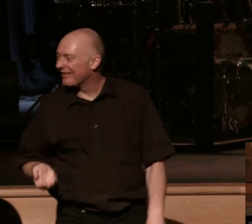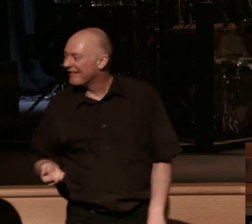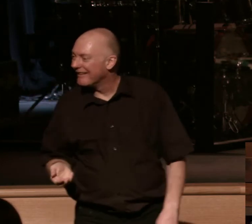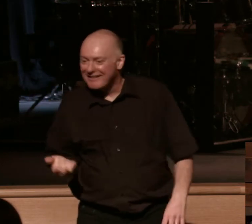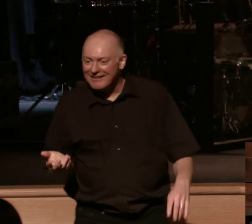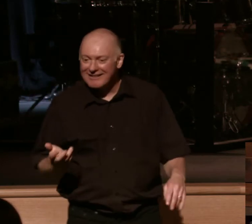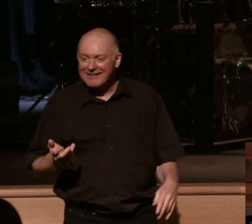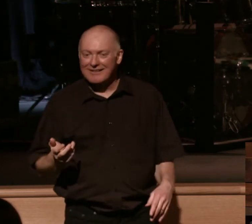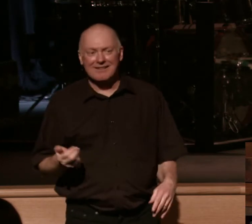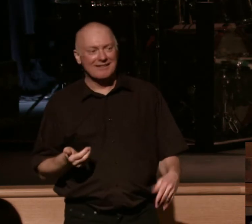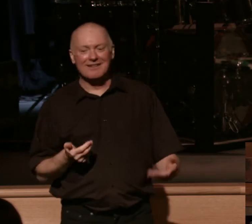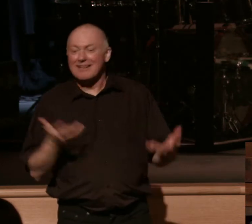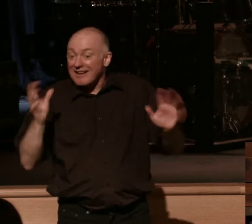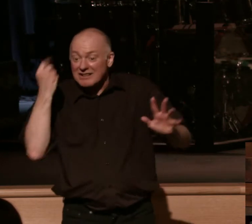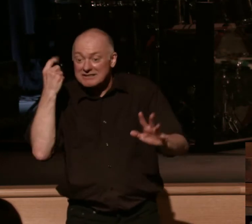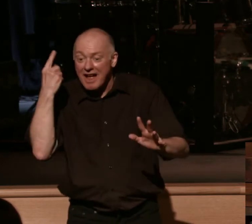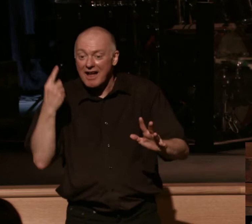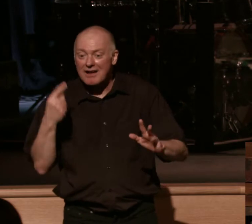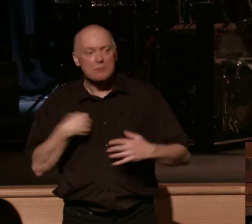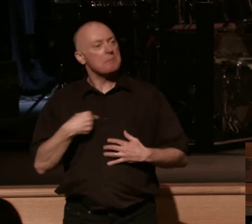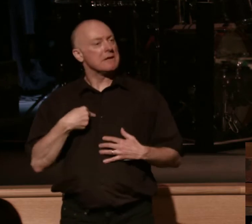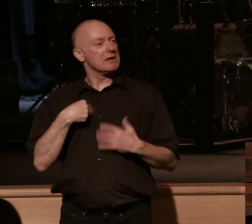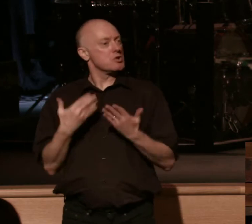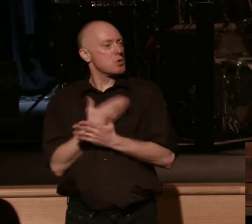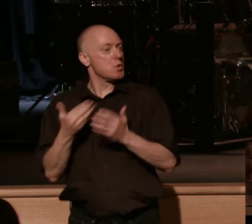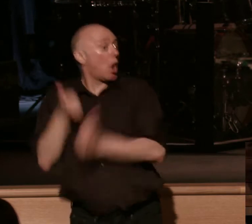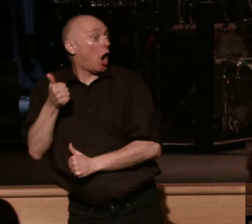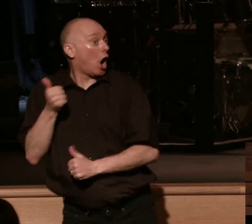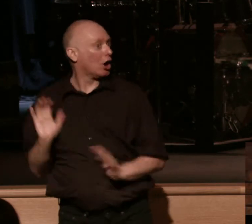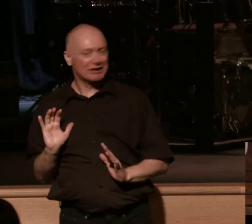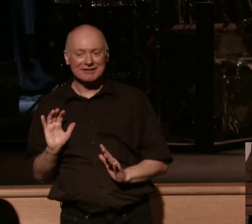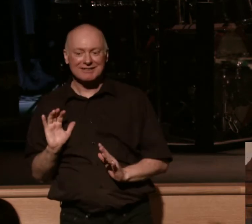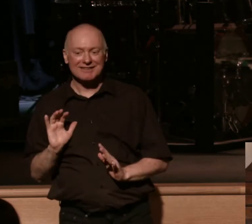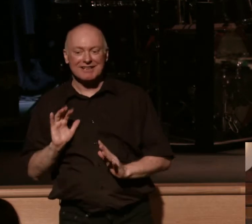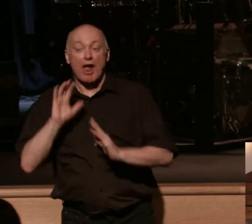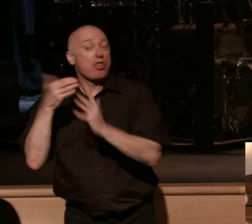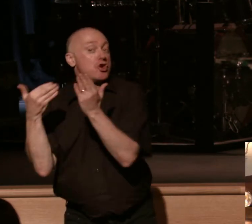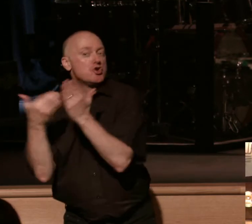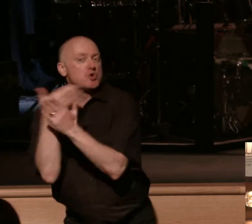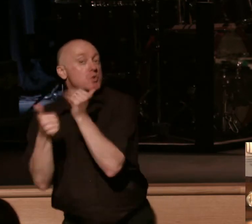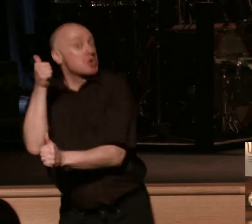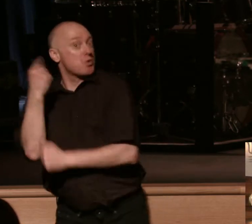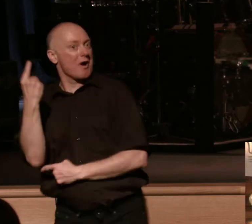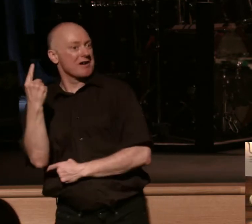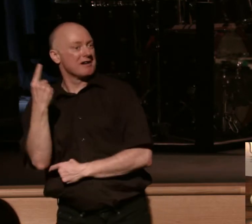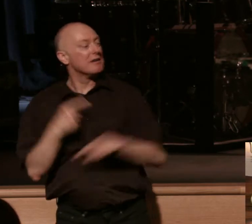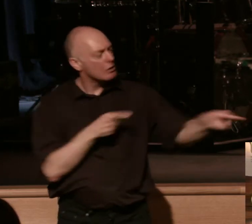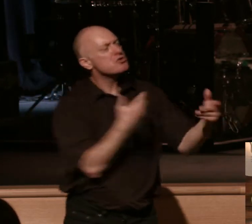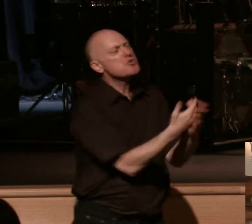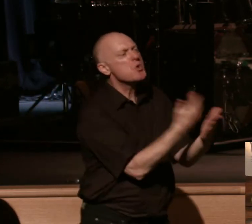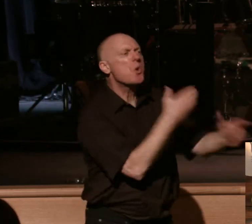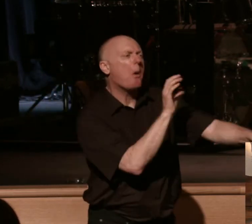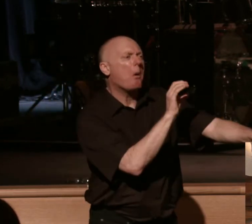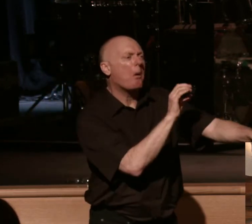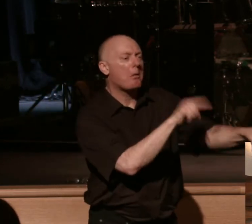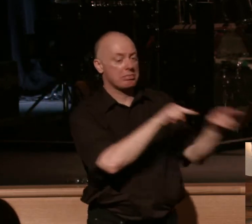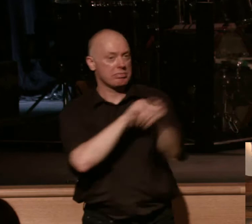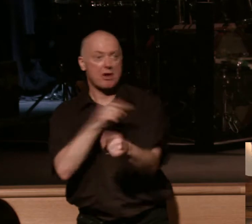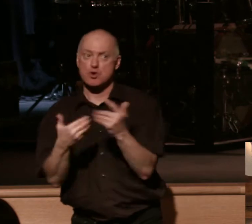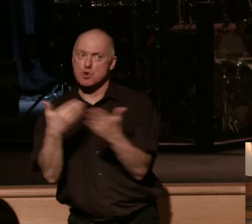don't have iPhone 4. This is probably, I felt almost bad, because they, why? Because they didn't have the new new. They didn't have the next new. So it's the new